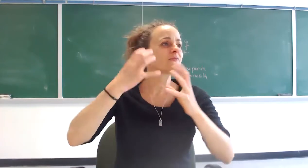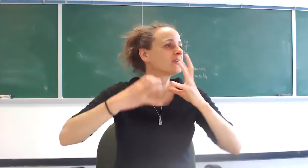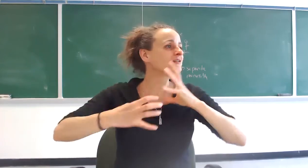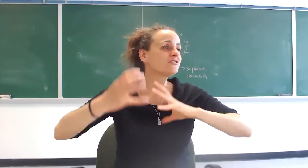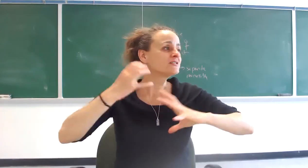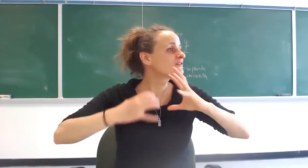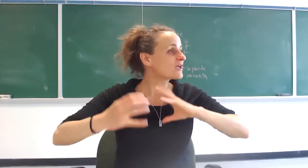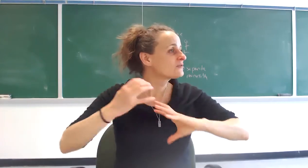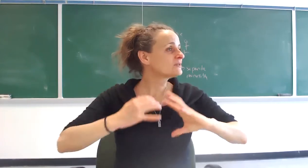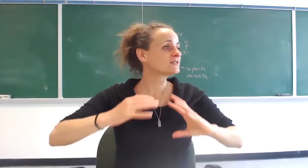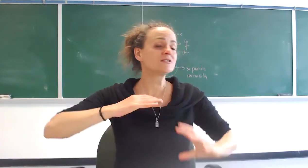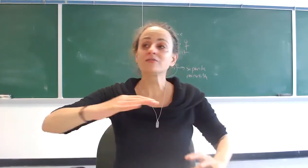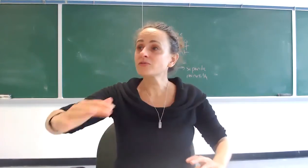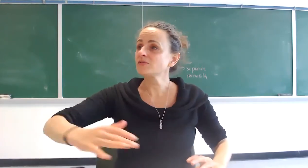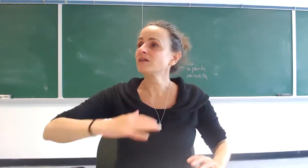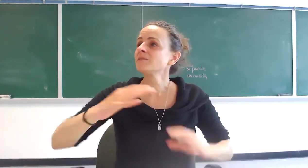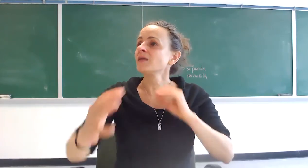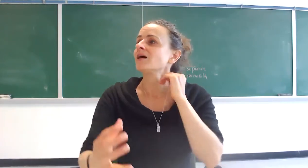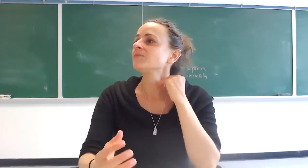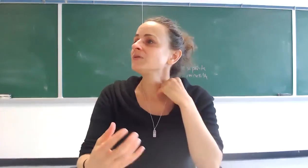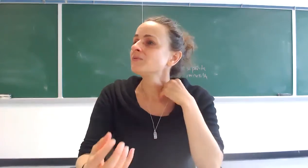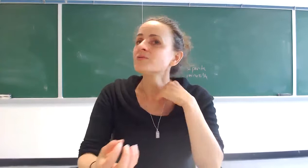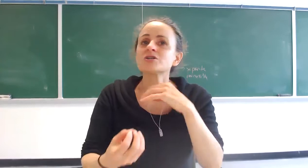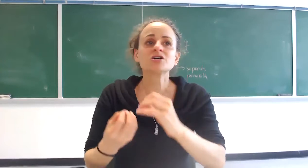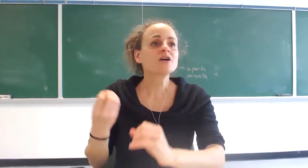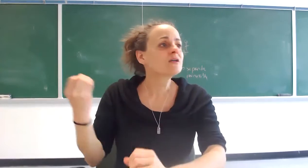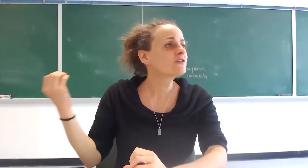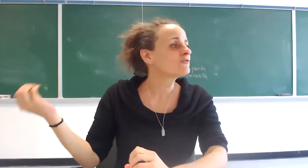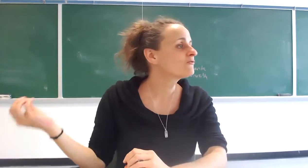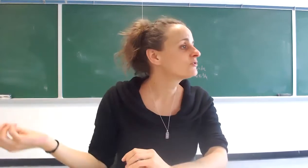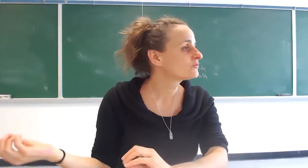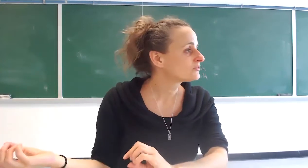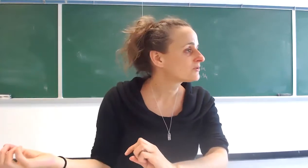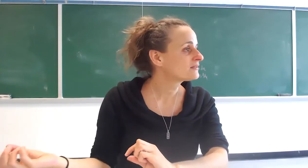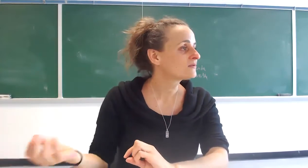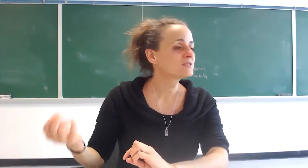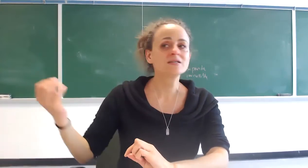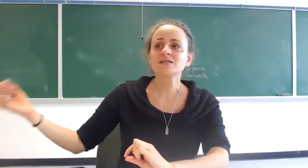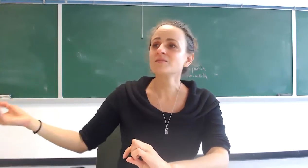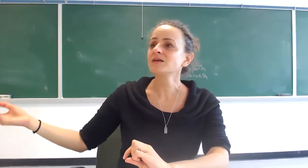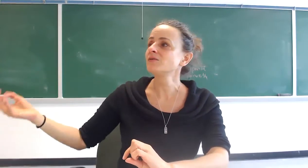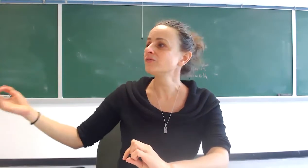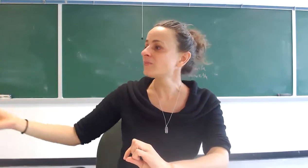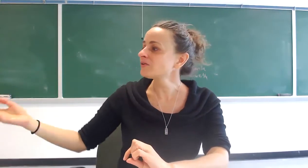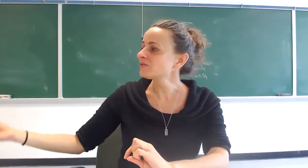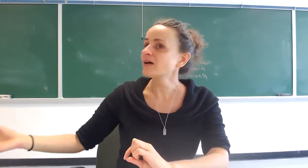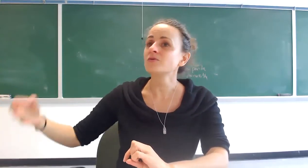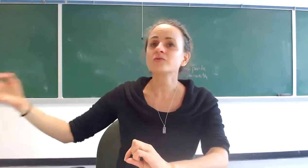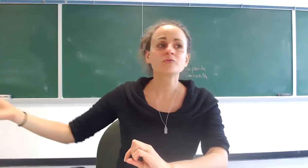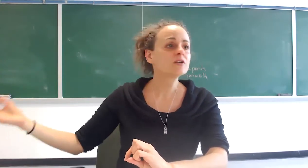getting just enough calories to live through the day and people were sharing their food right they would see somebody who's about to die or who's weaker